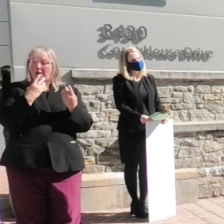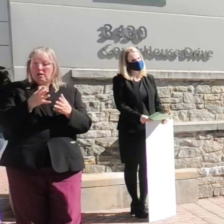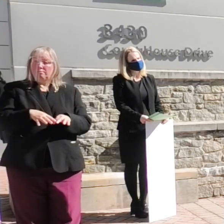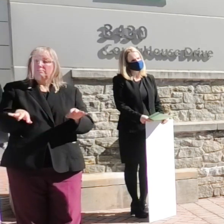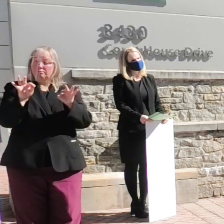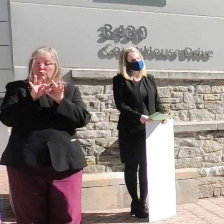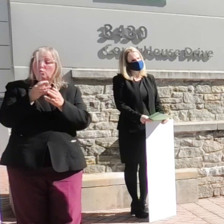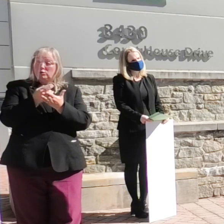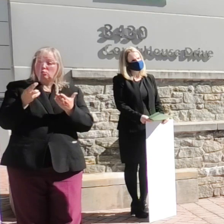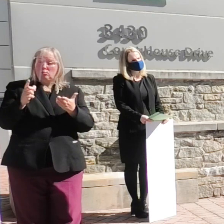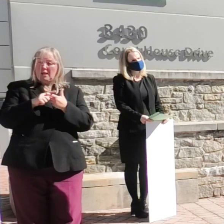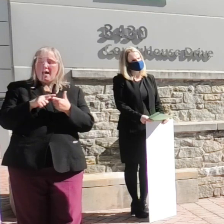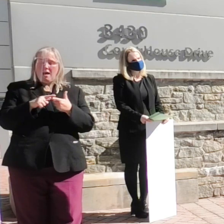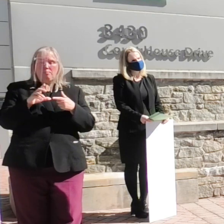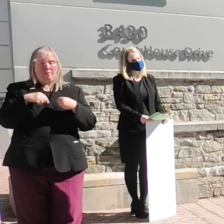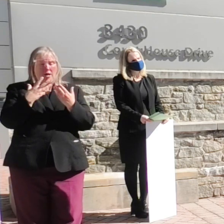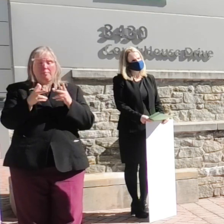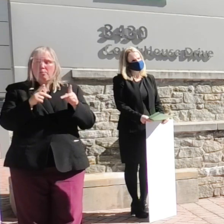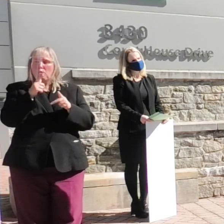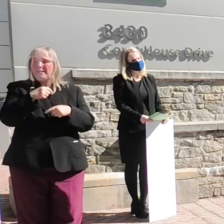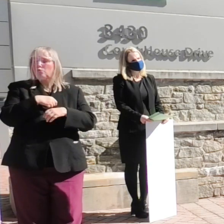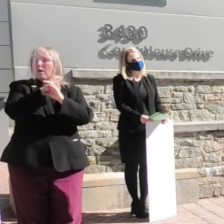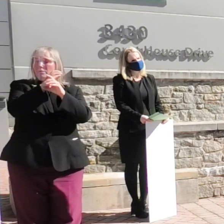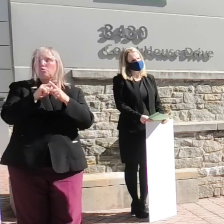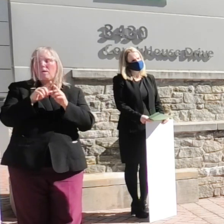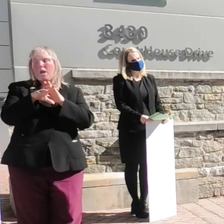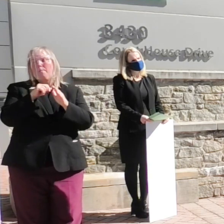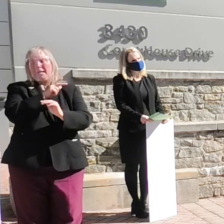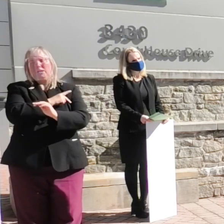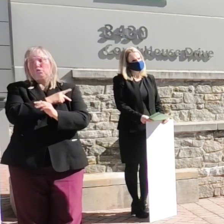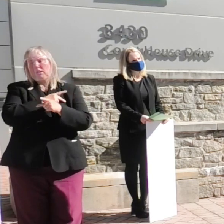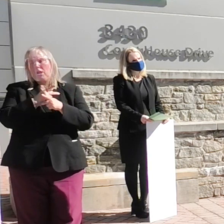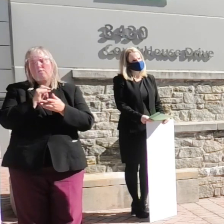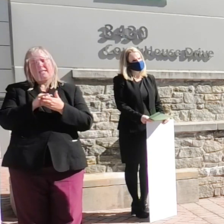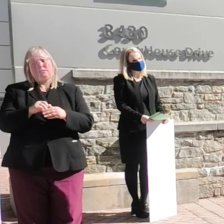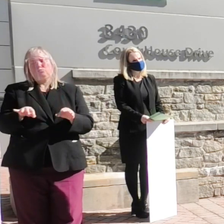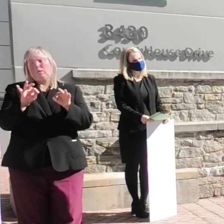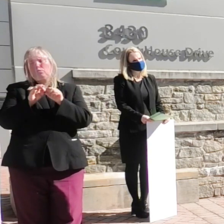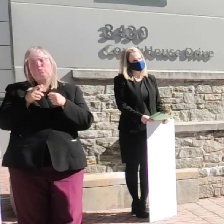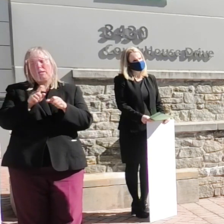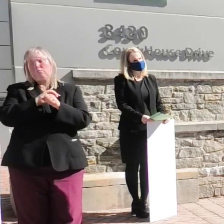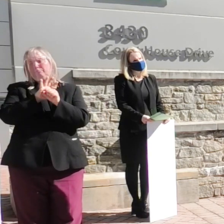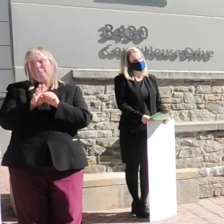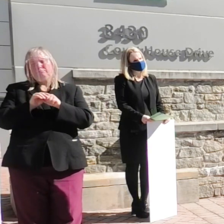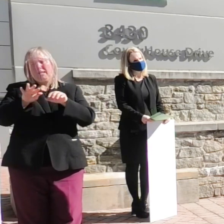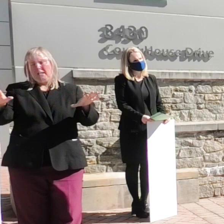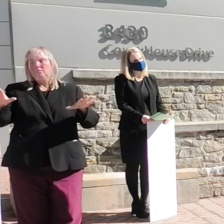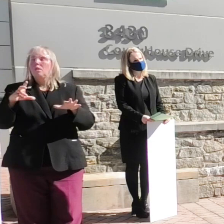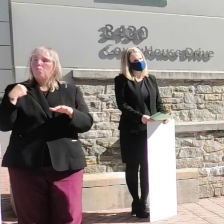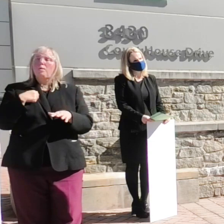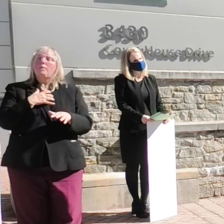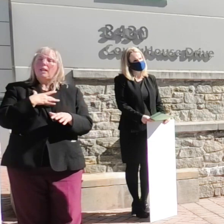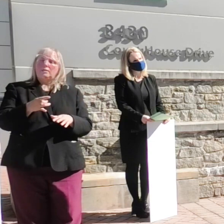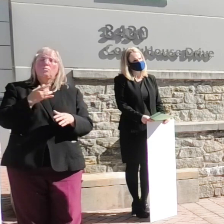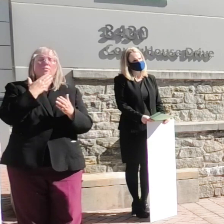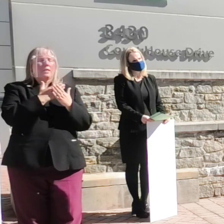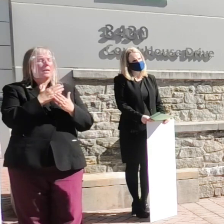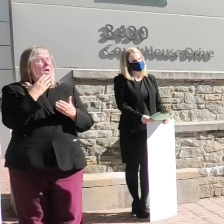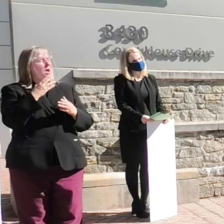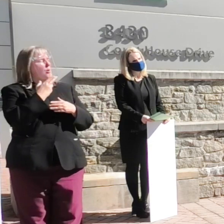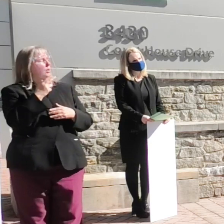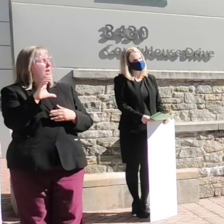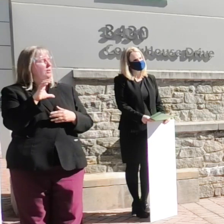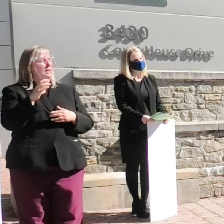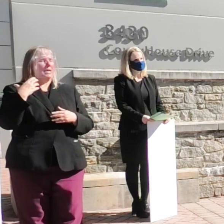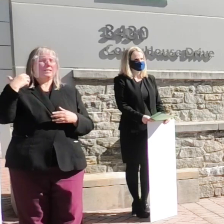crisis to outpatient care, which is critical during a COVID-19 pandemic. We would also like to thank Howard County Executive Dr.